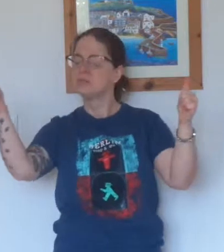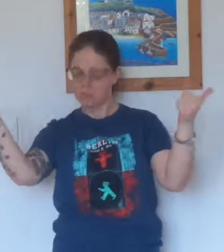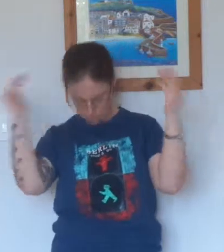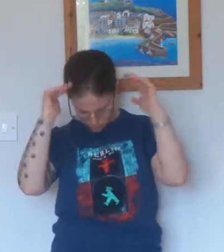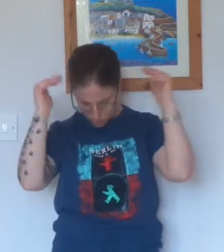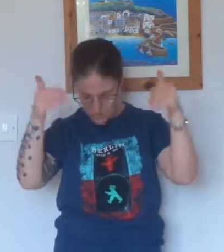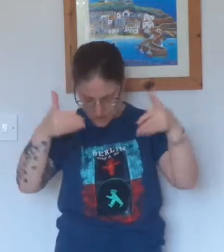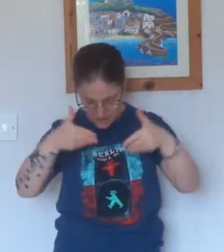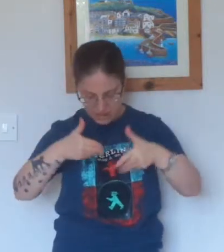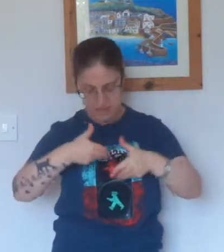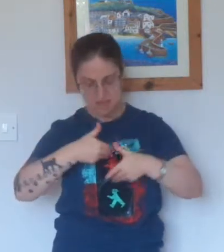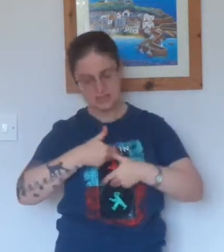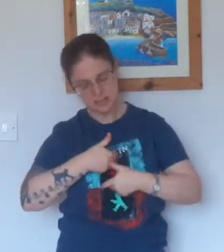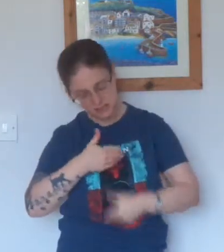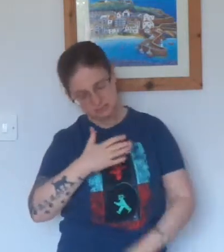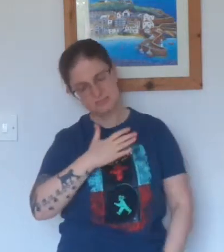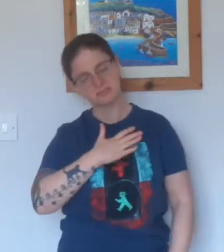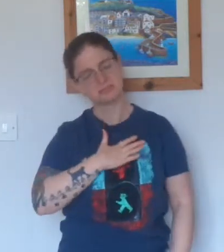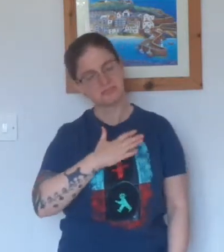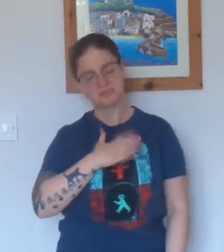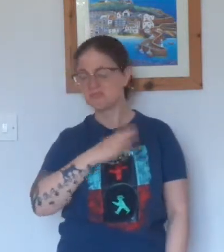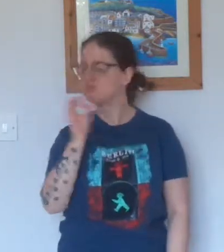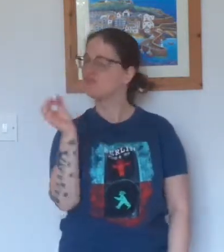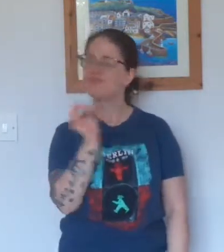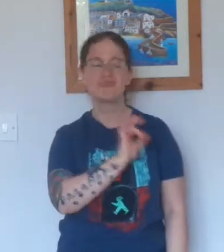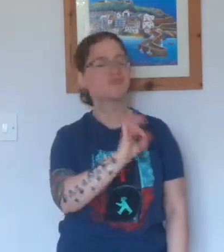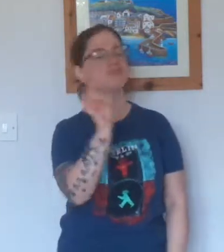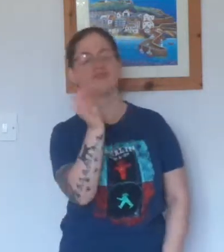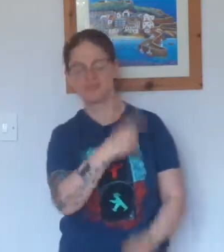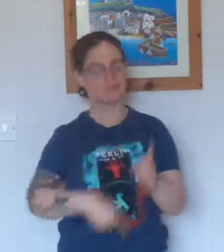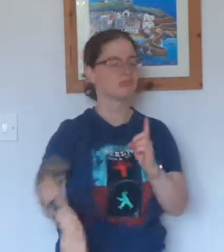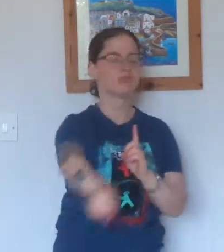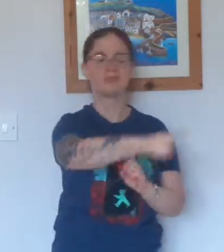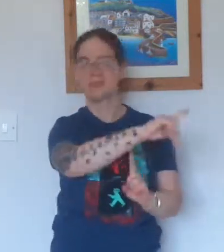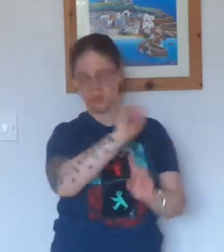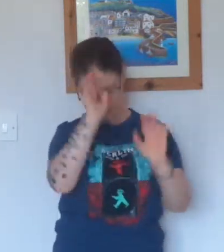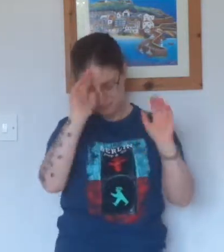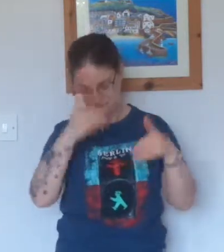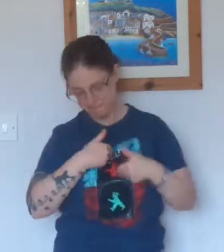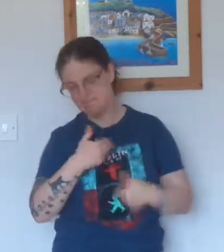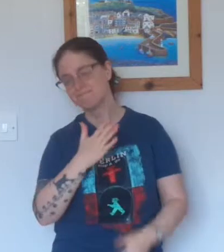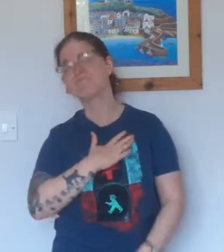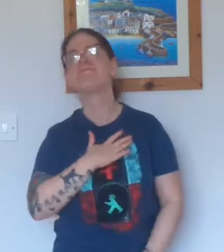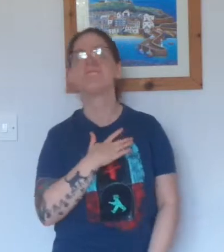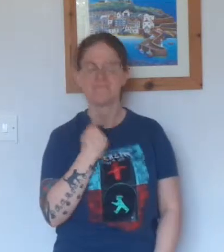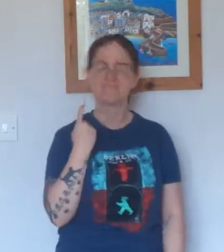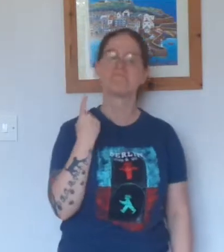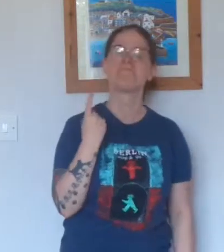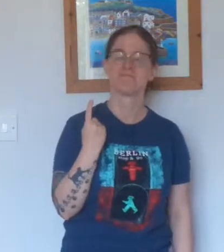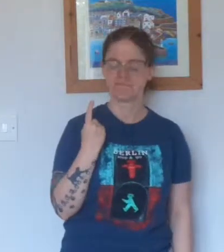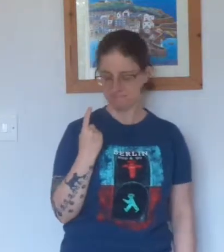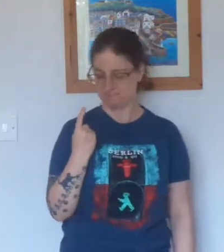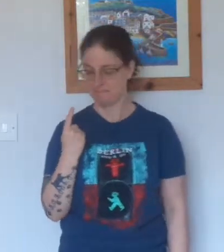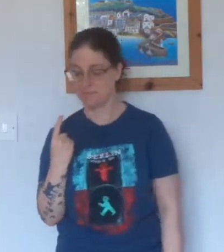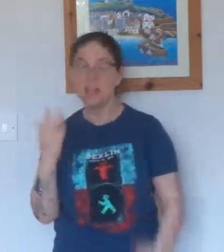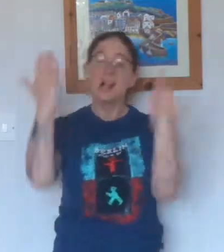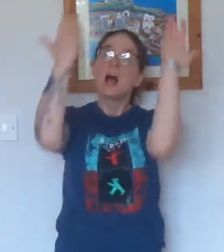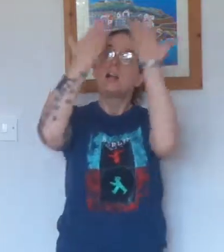but me And I'm missing knows it me And I'm missing you, and nights are